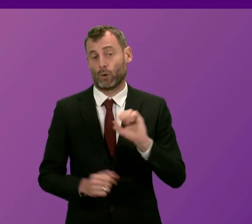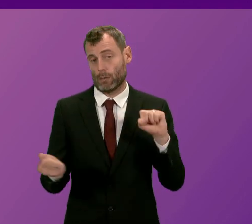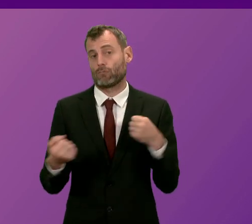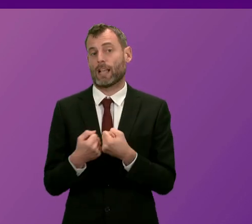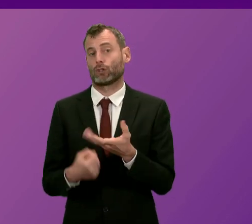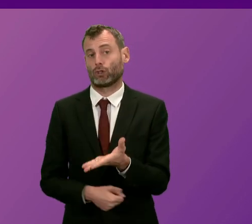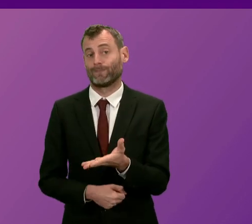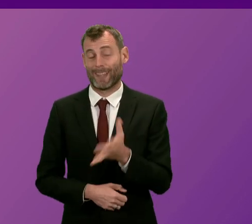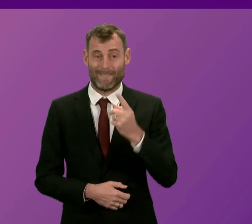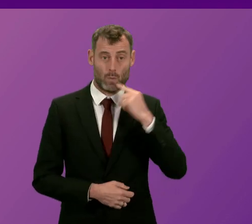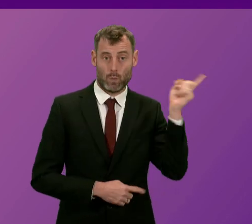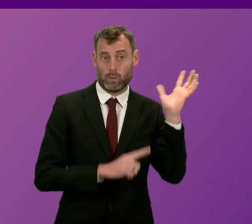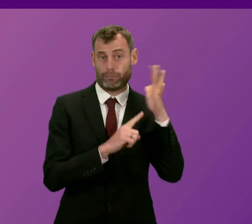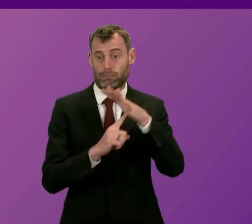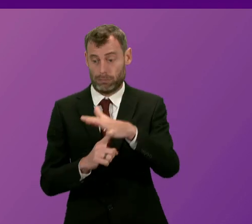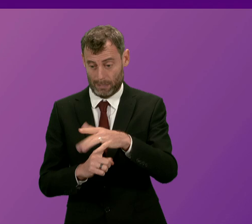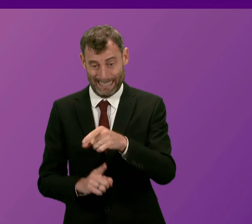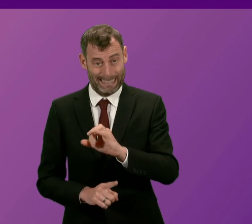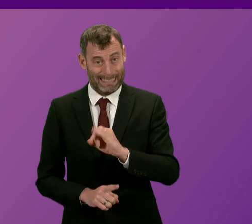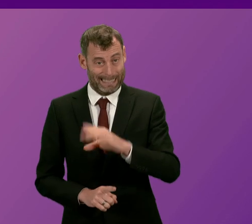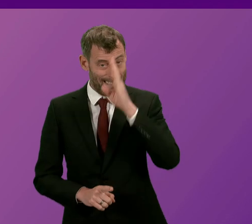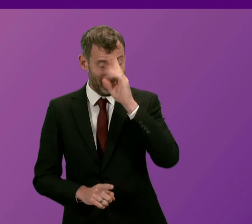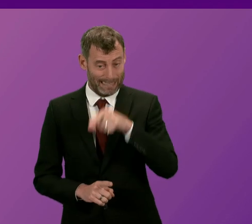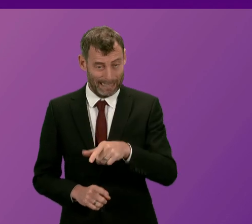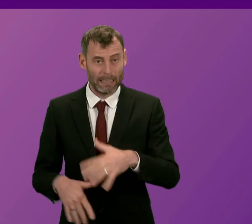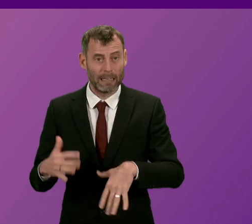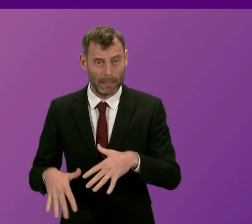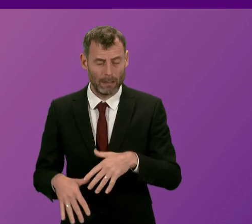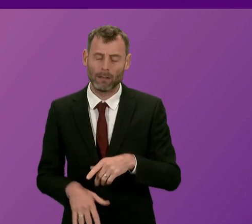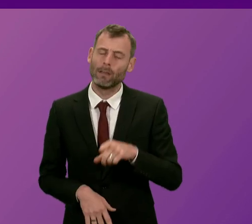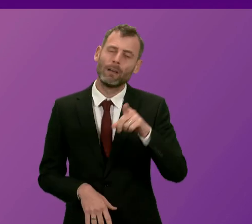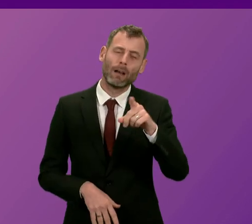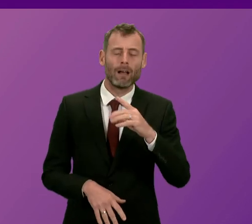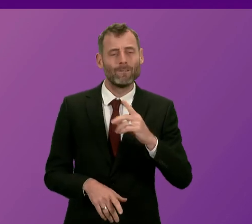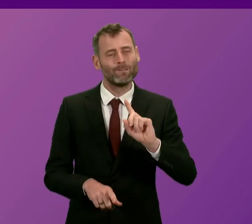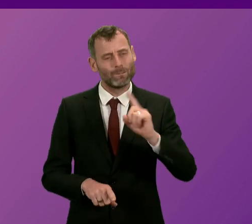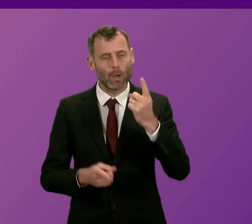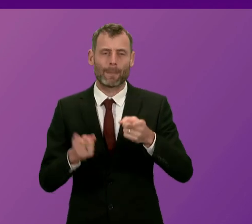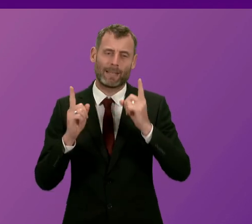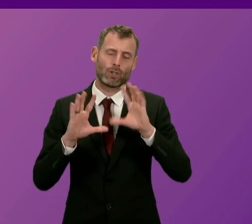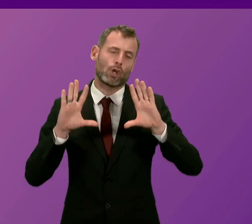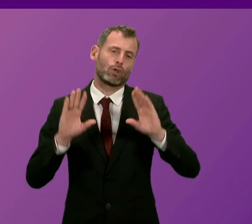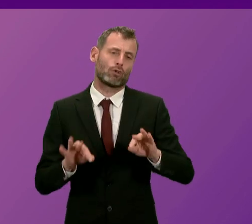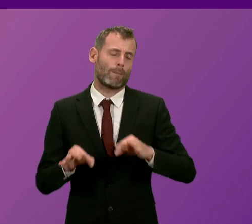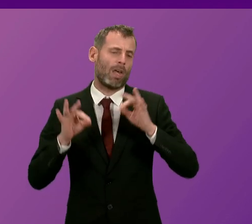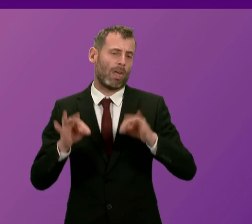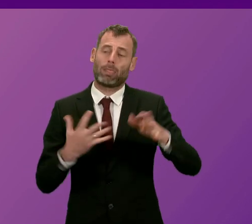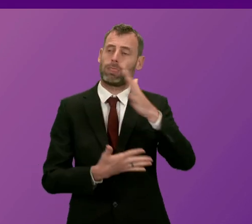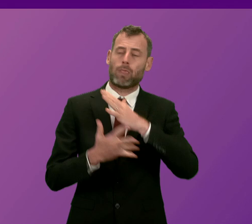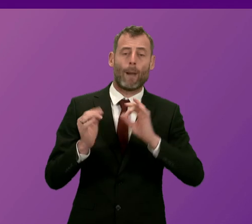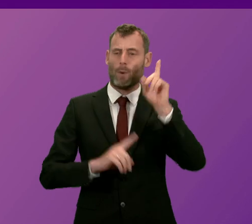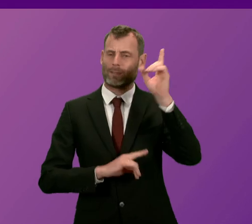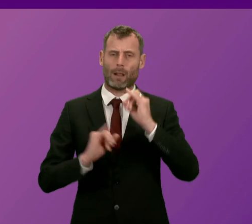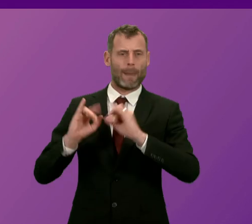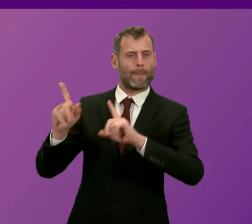outside Huntley. So can the First Minister stop playing political games with people's lives and tell us when the review will